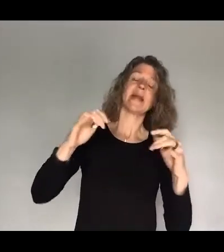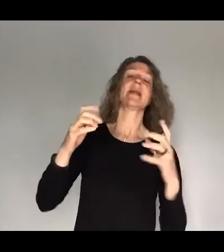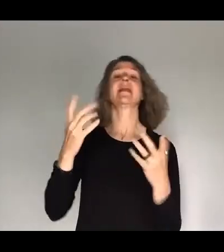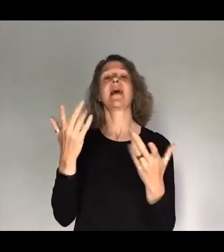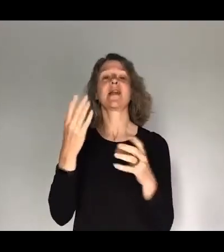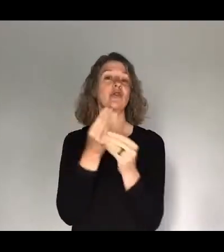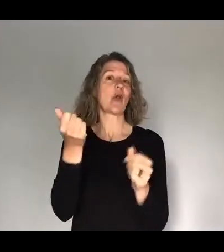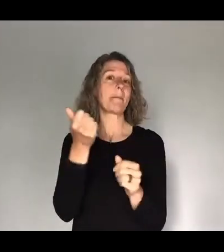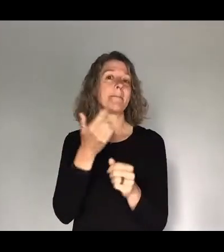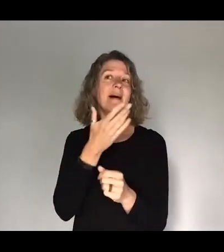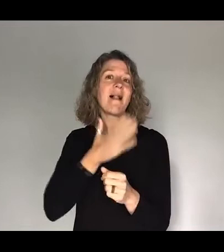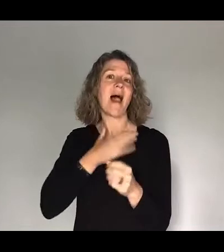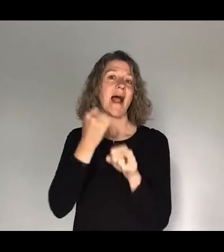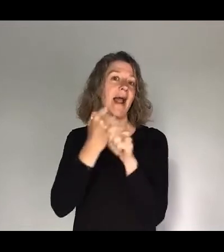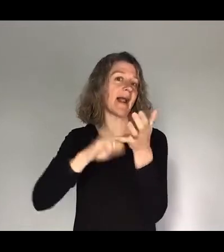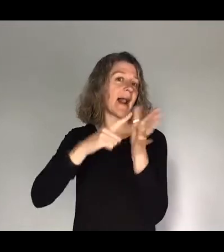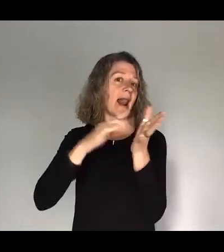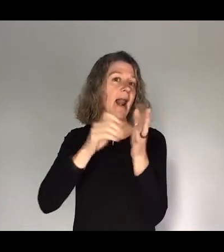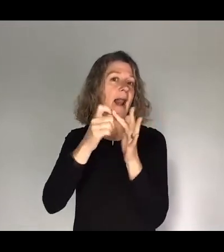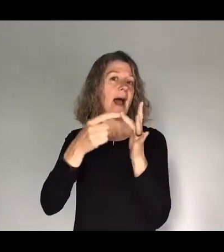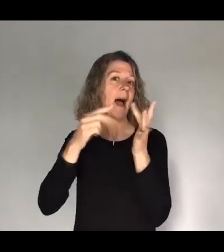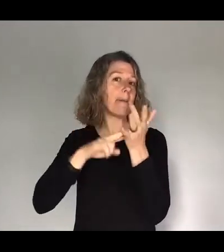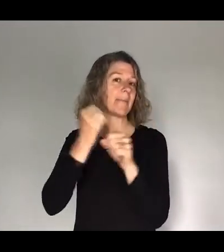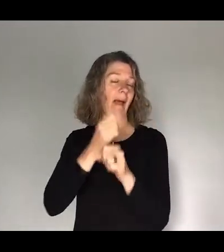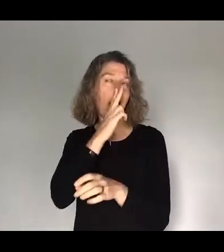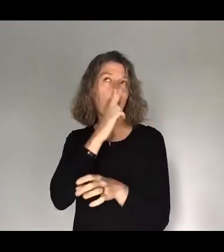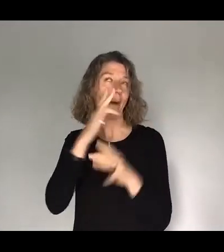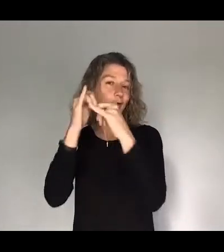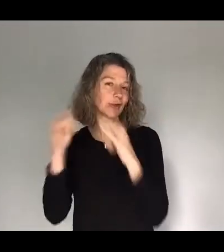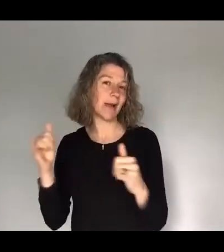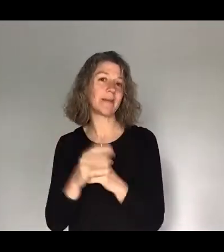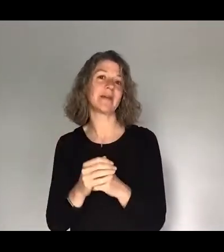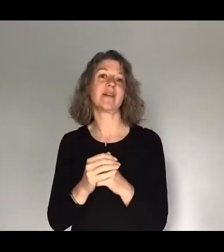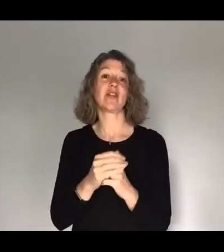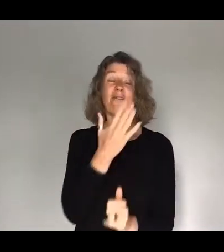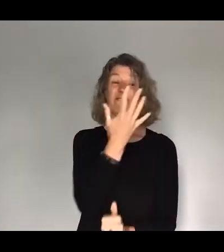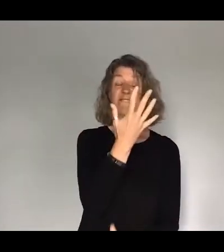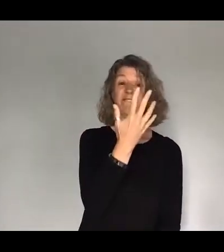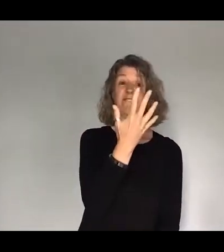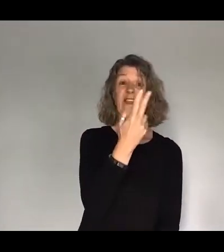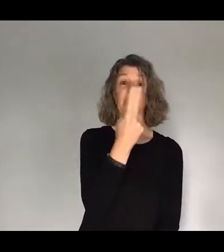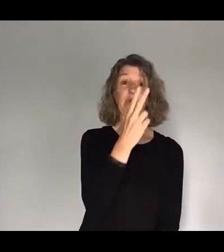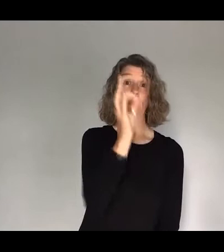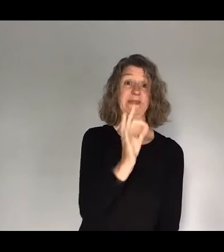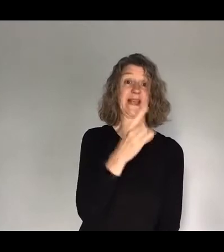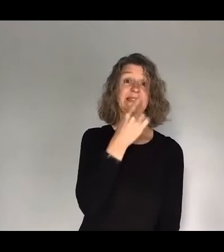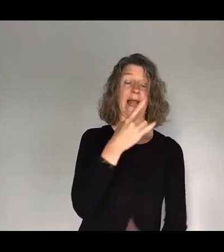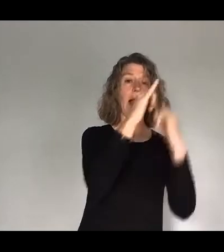question in chat. Do you prefer camping or glamping? 52,48. So it's 52% I'm a camper. What are you? A